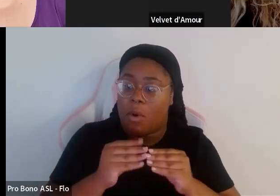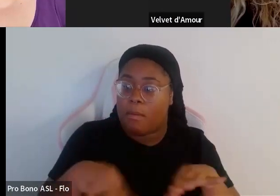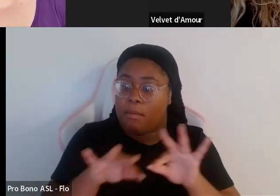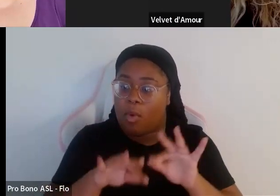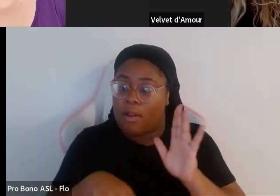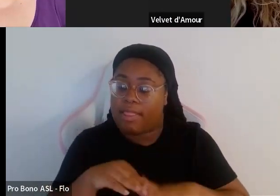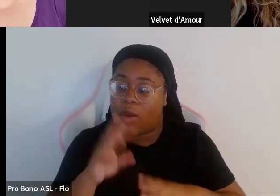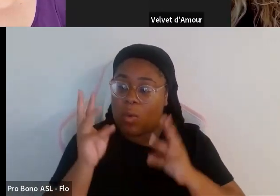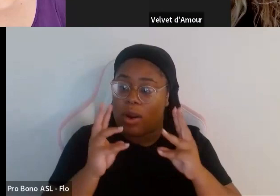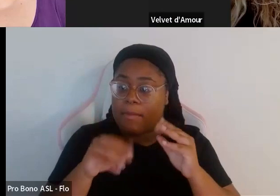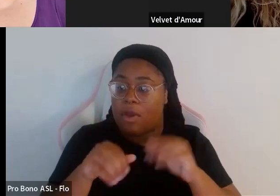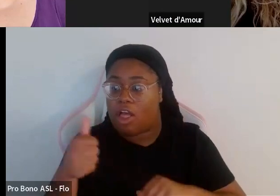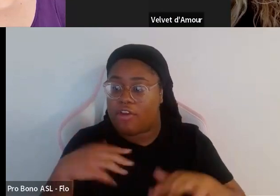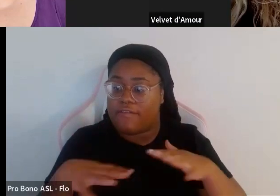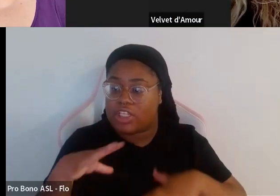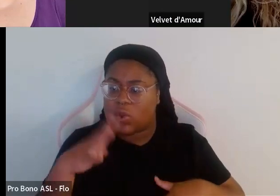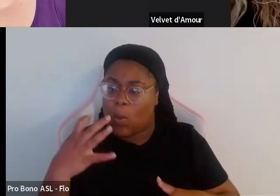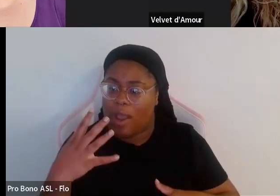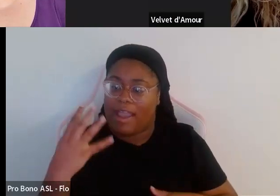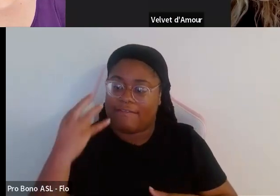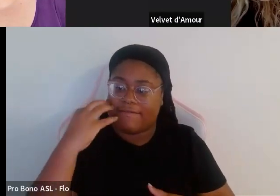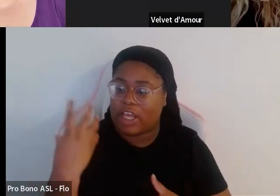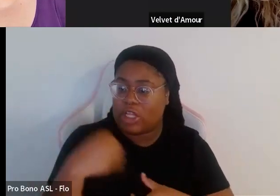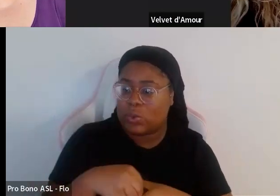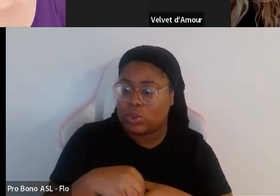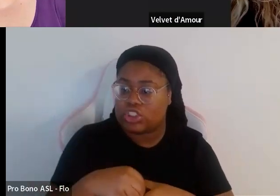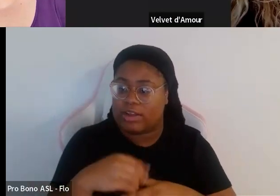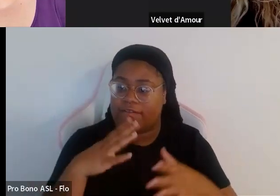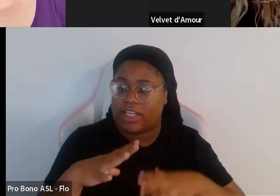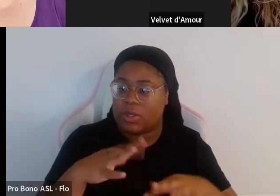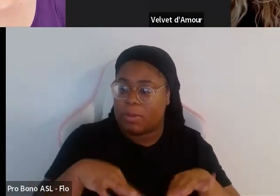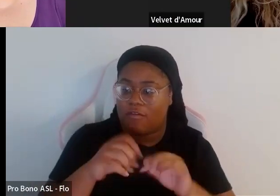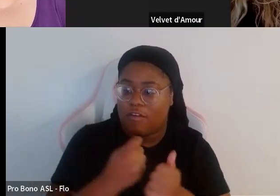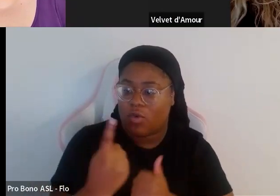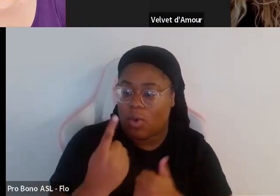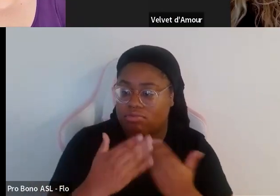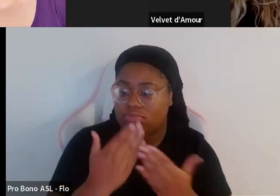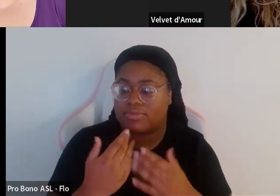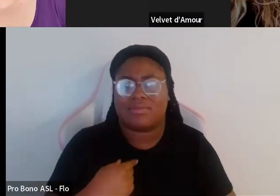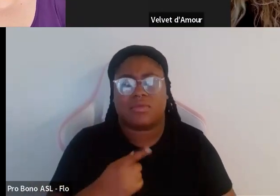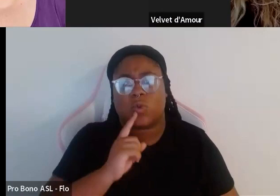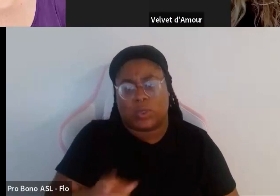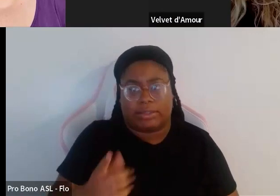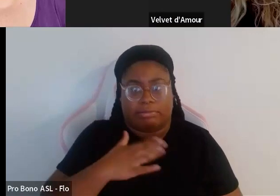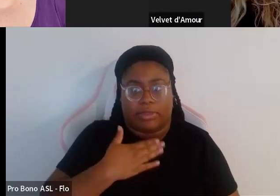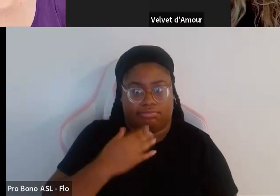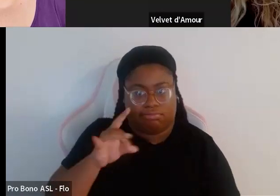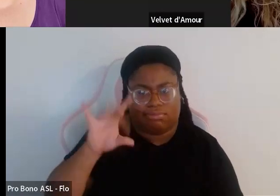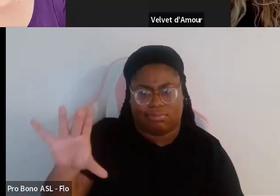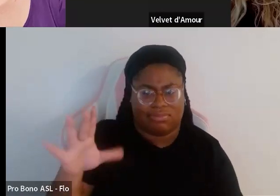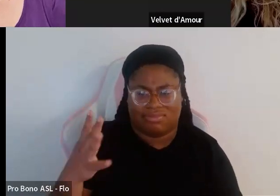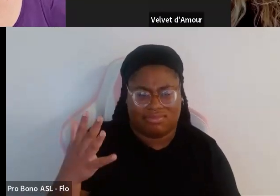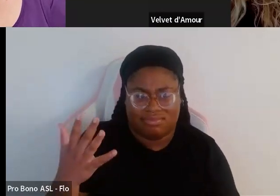so why do we have to like even debate that question you know not that it's a wrong question for you to ask but like how